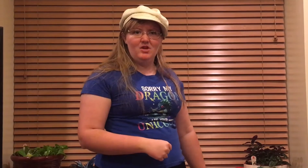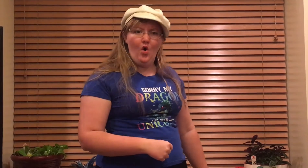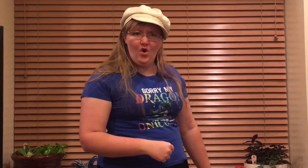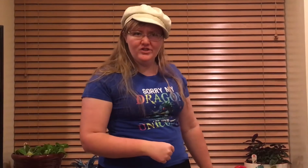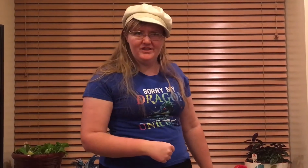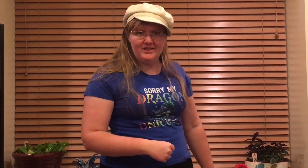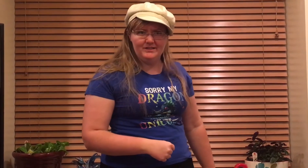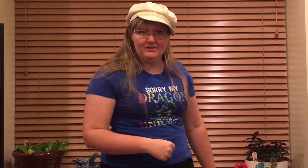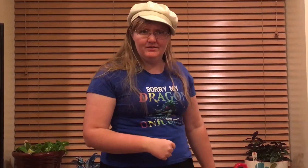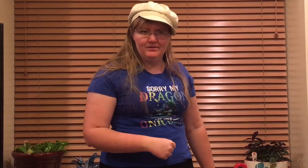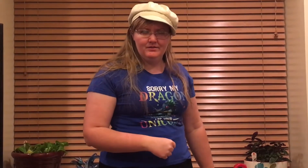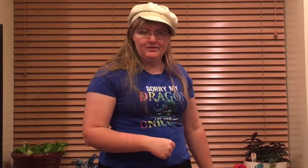horses.